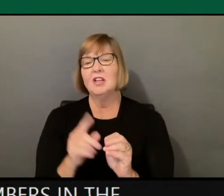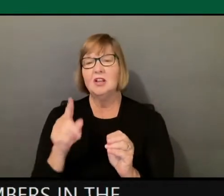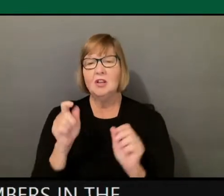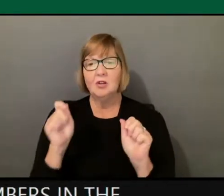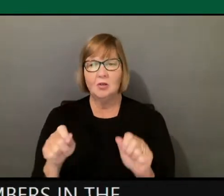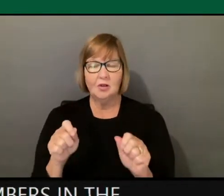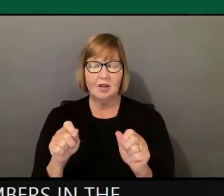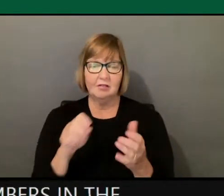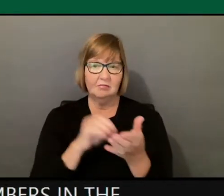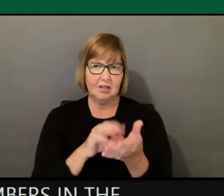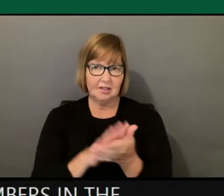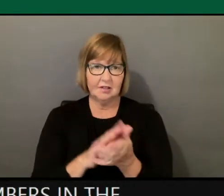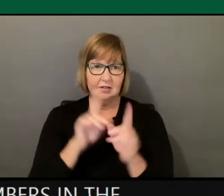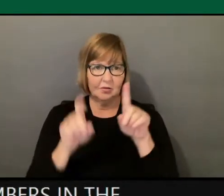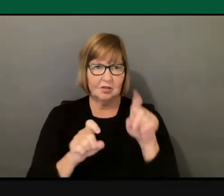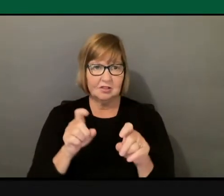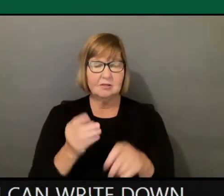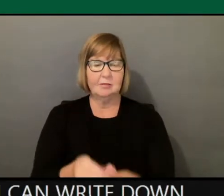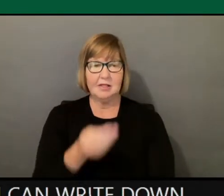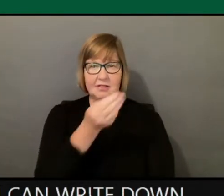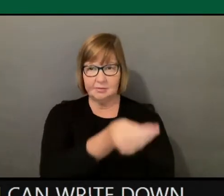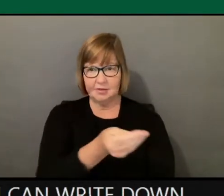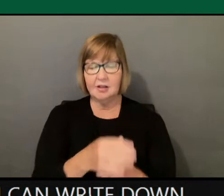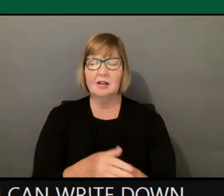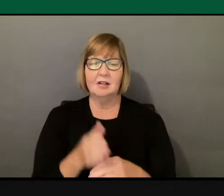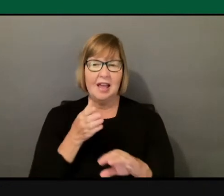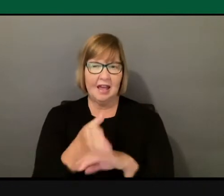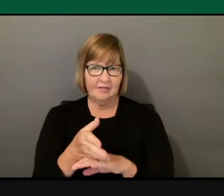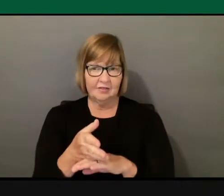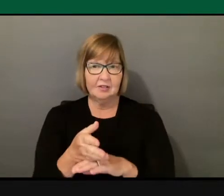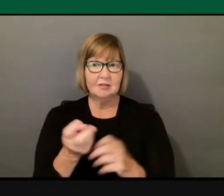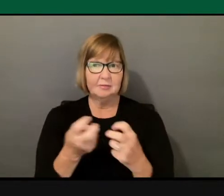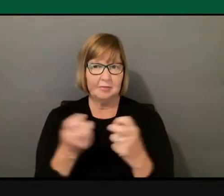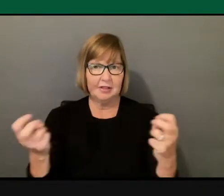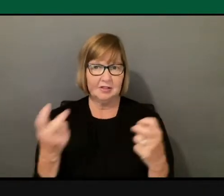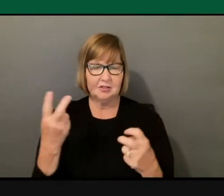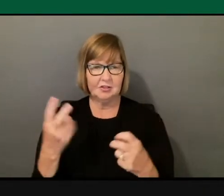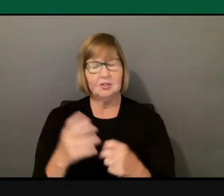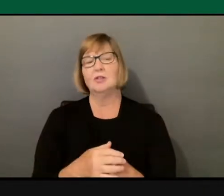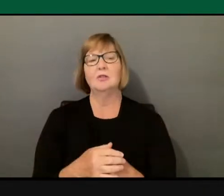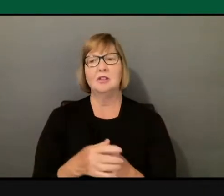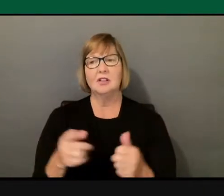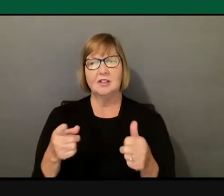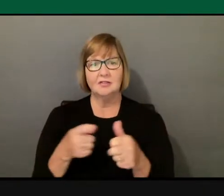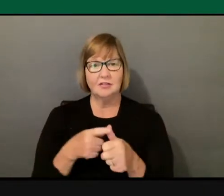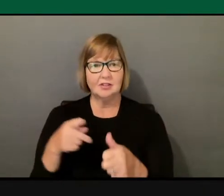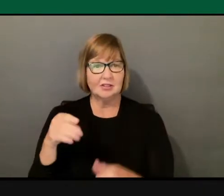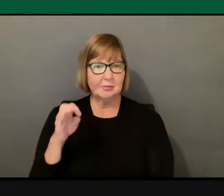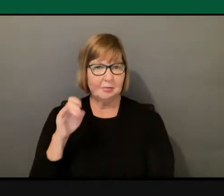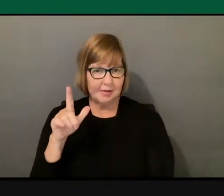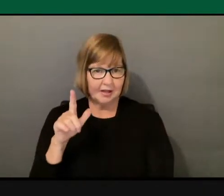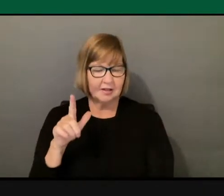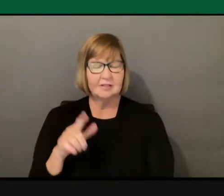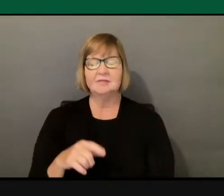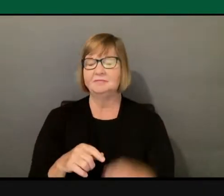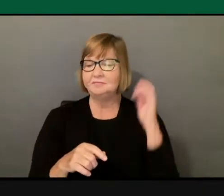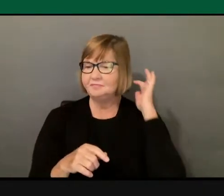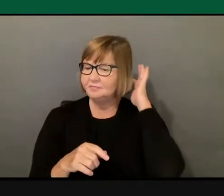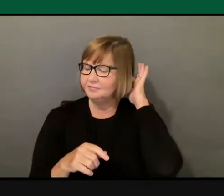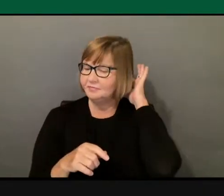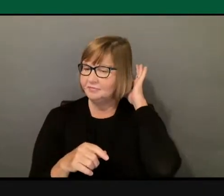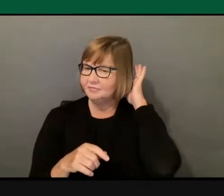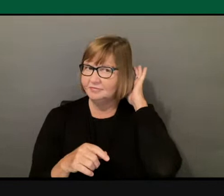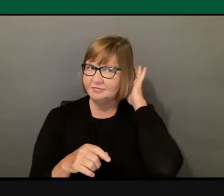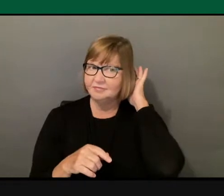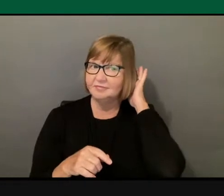along. Okay, so now let me introduce our first panel. In order, Dr.